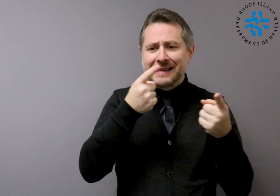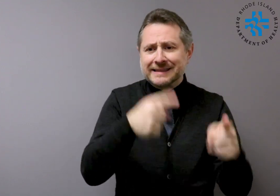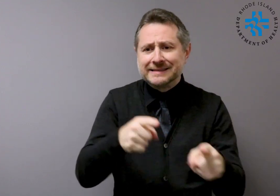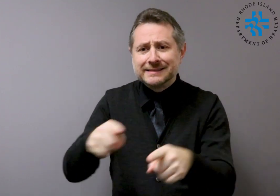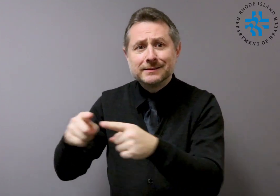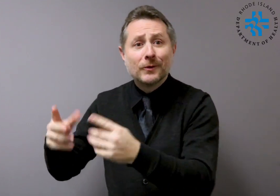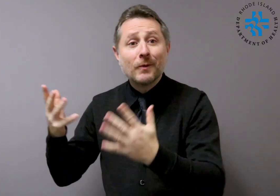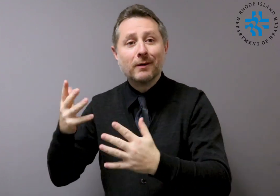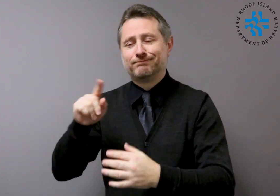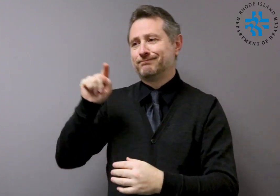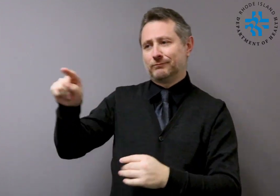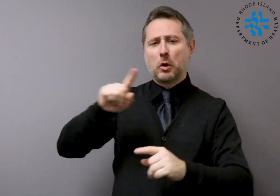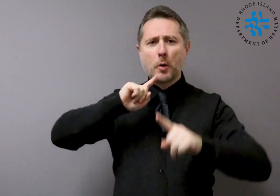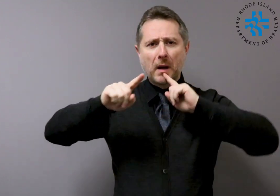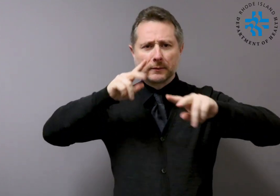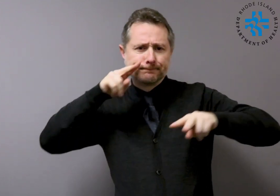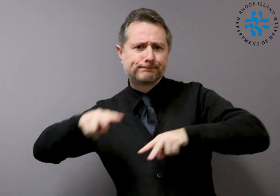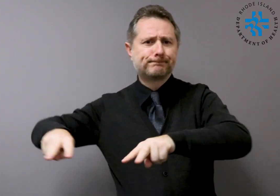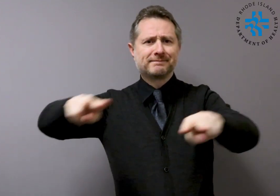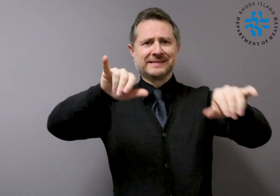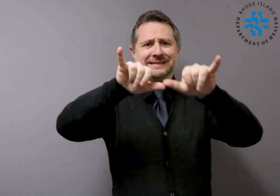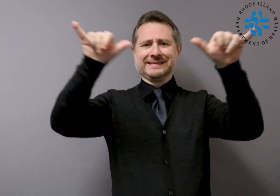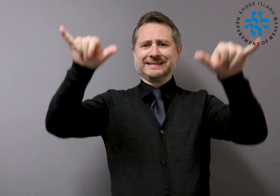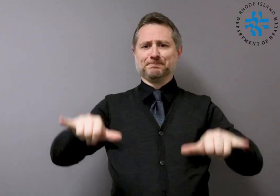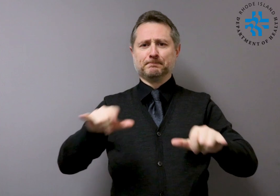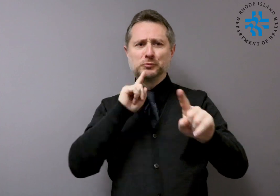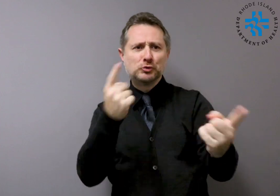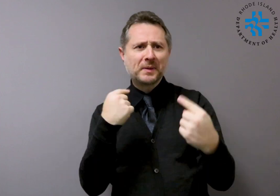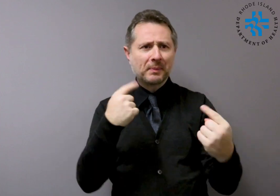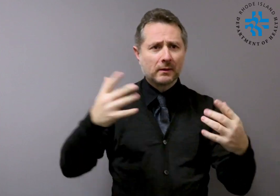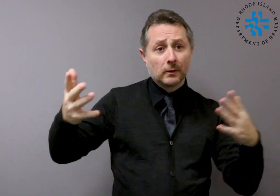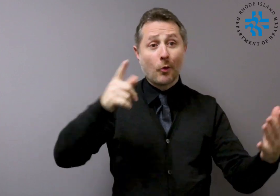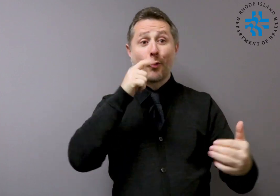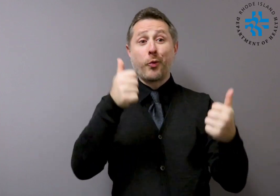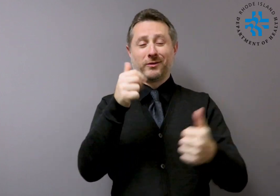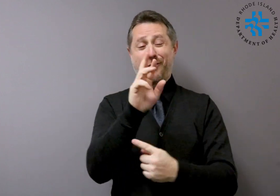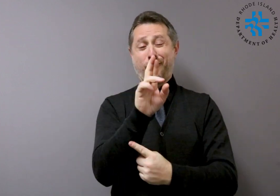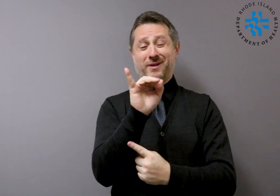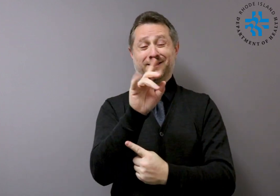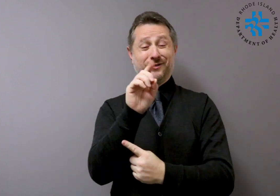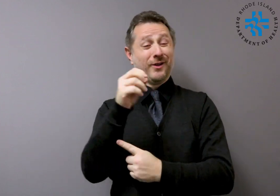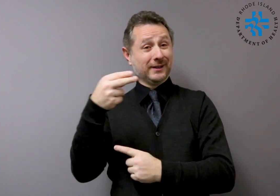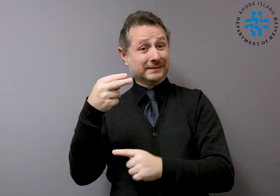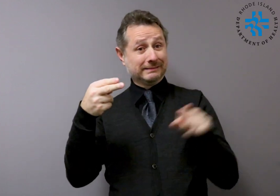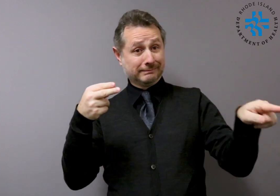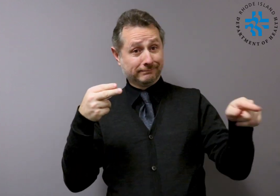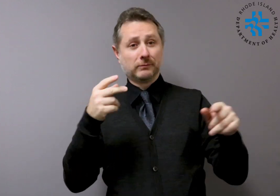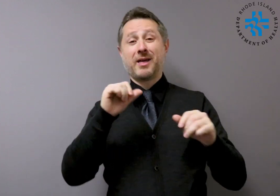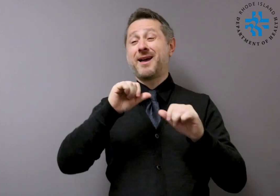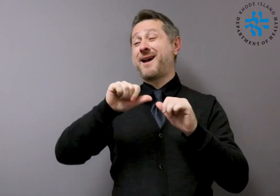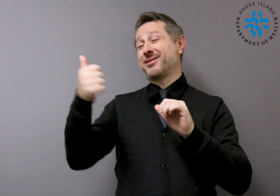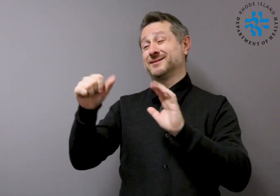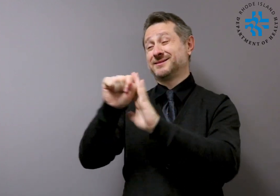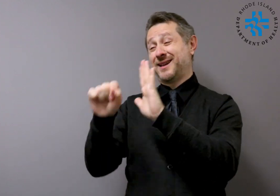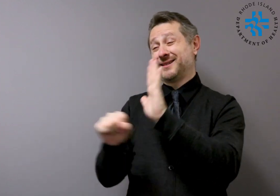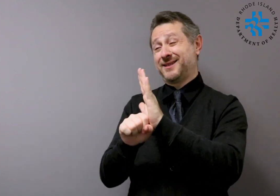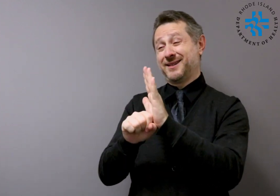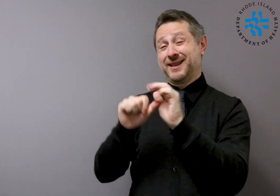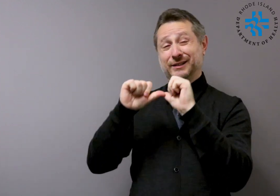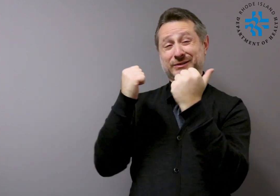the Rhode Island Department of Behavioral Healthcare, Developmental Disabilities, and Hospitals, the Rhode Island Department of Human Services, and the Rhode